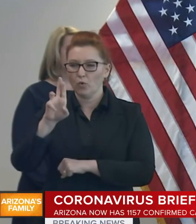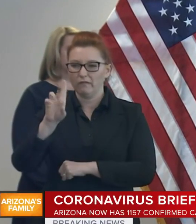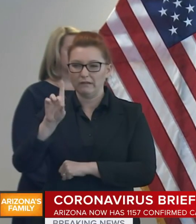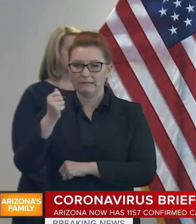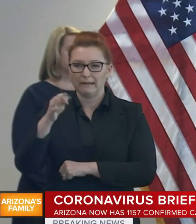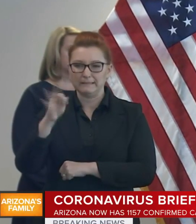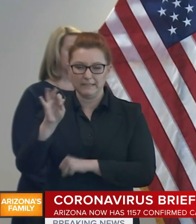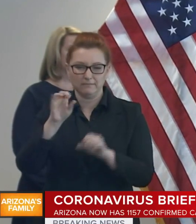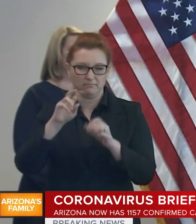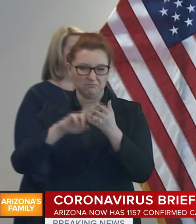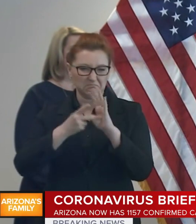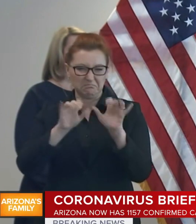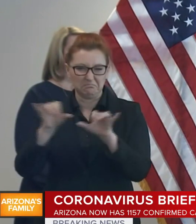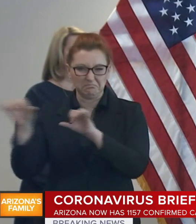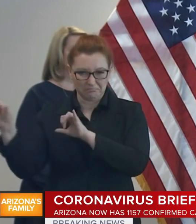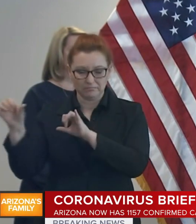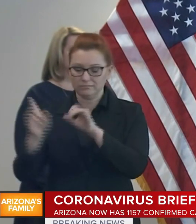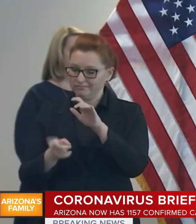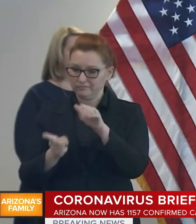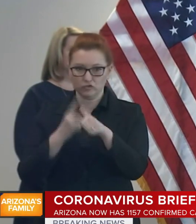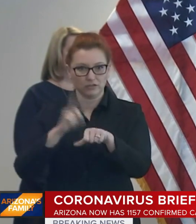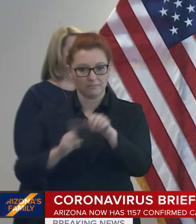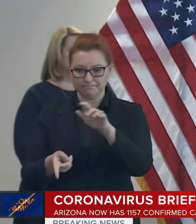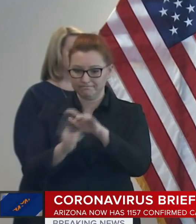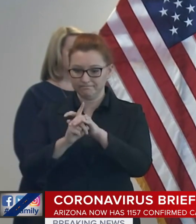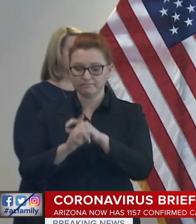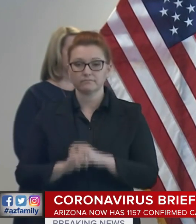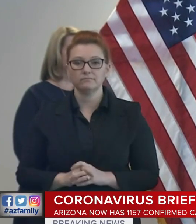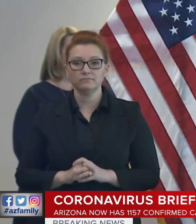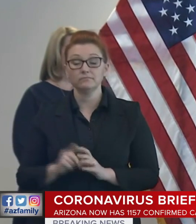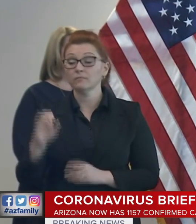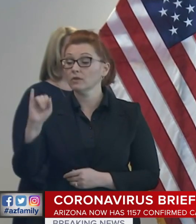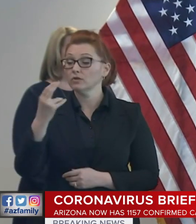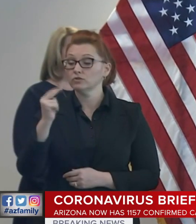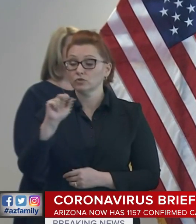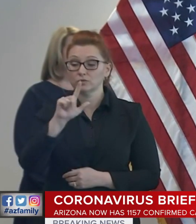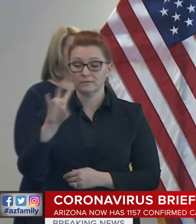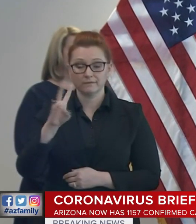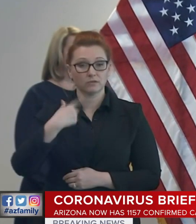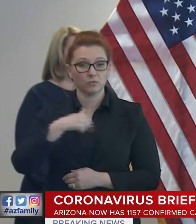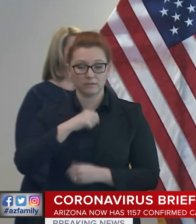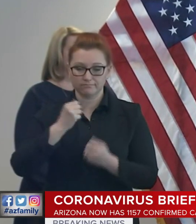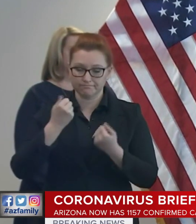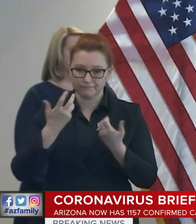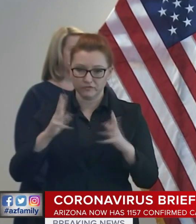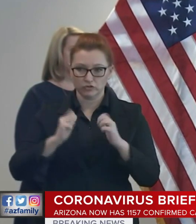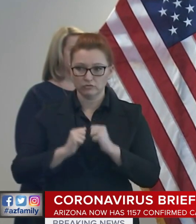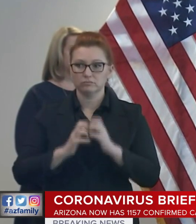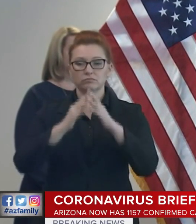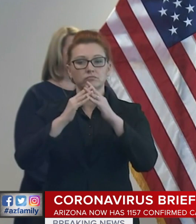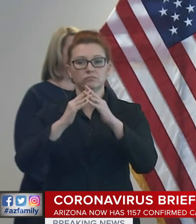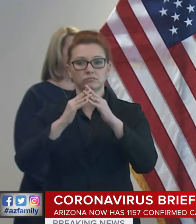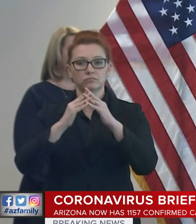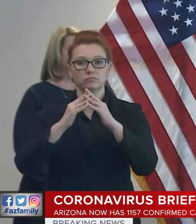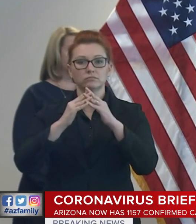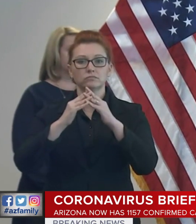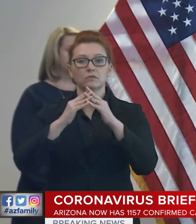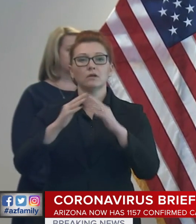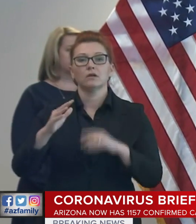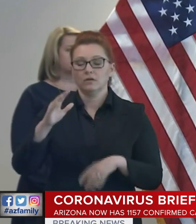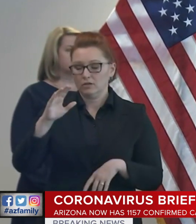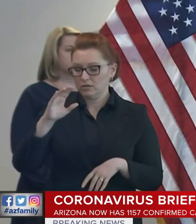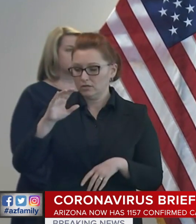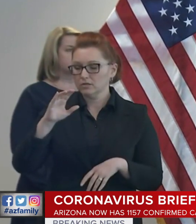On January 27th, we activated the Health Emergency Operations Center to track the spread and